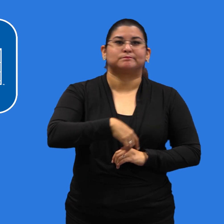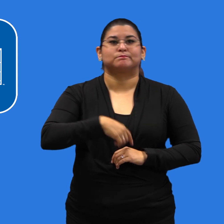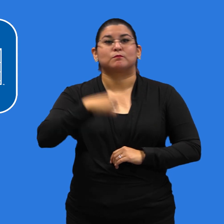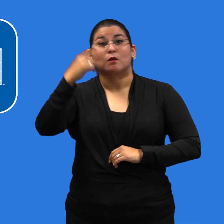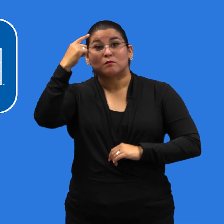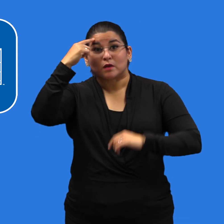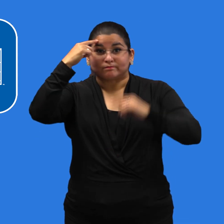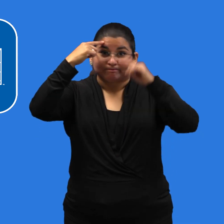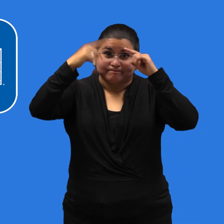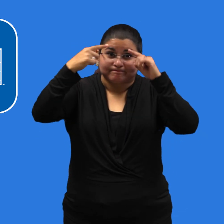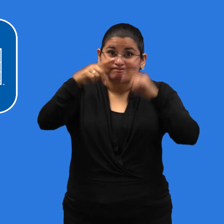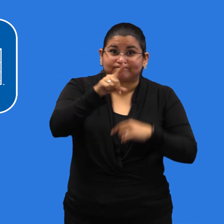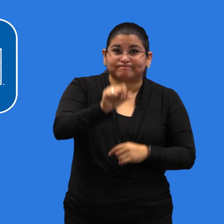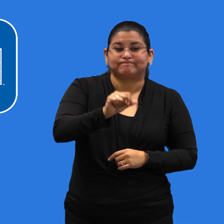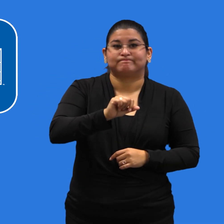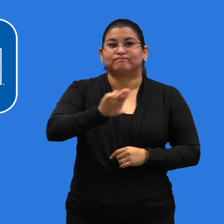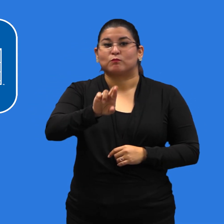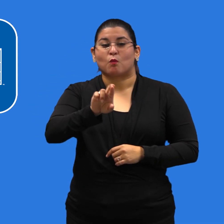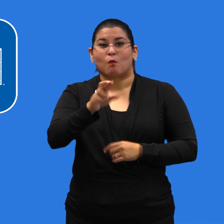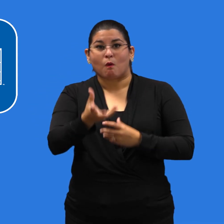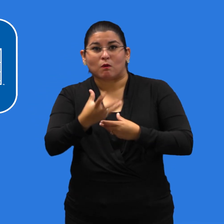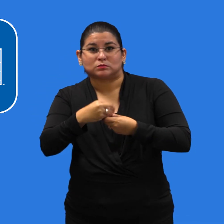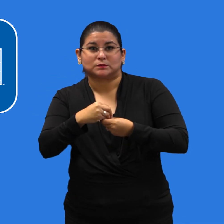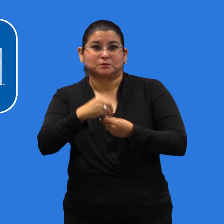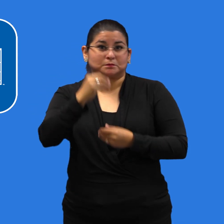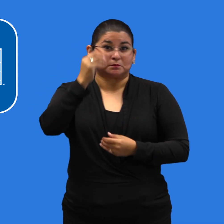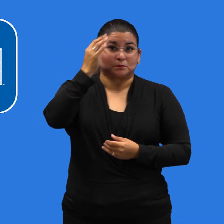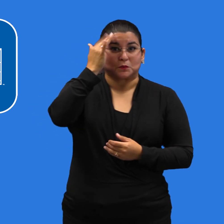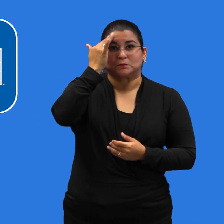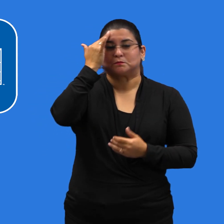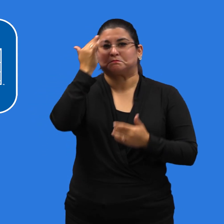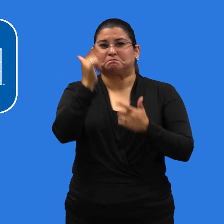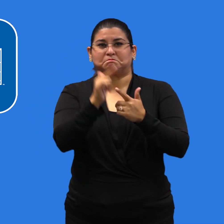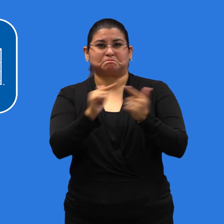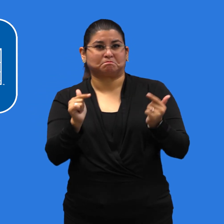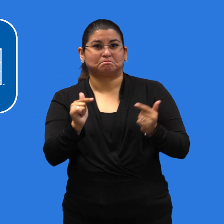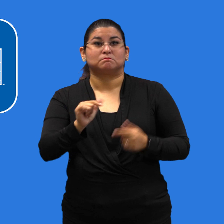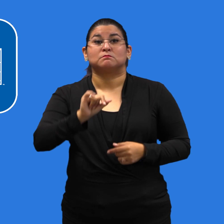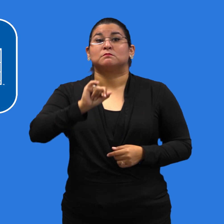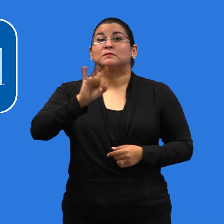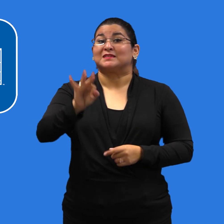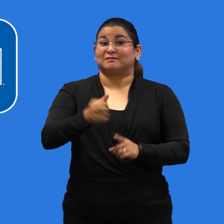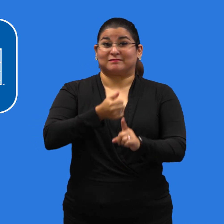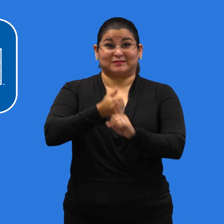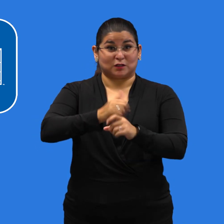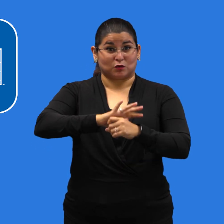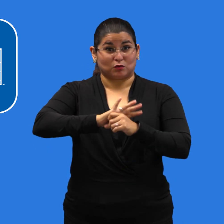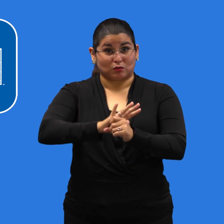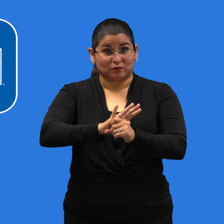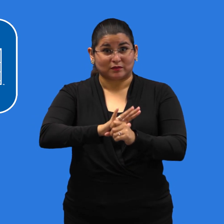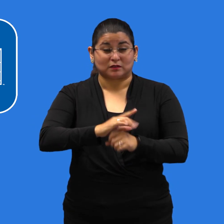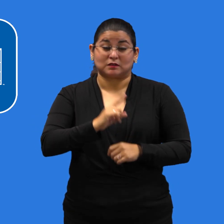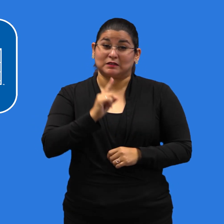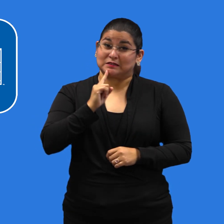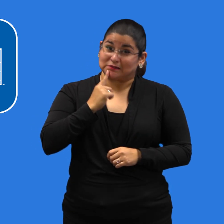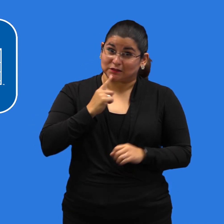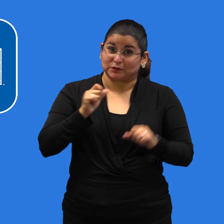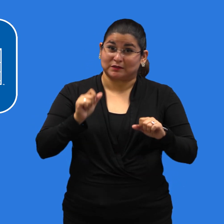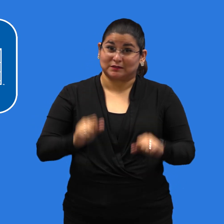cerebral palsy and intellectual disability or autism may be at increased risk